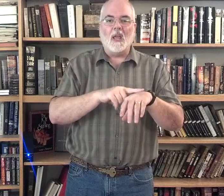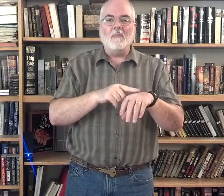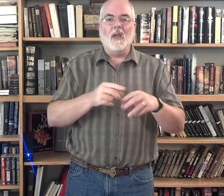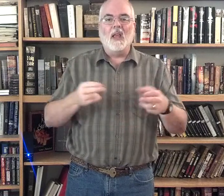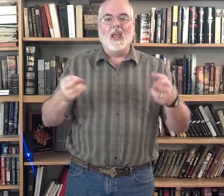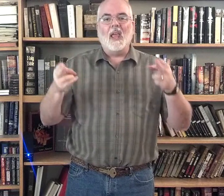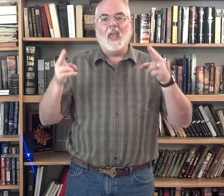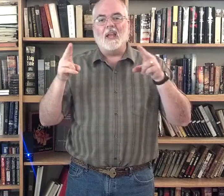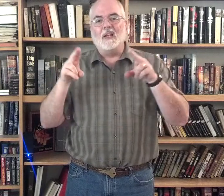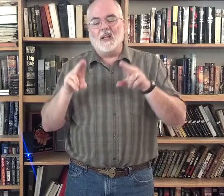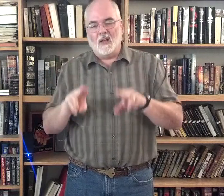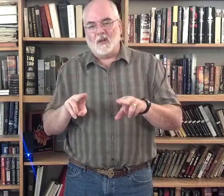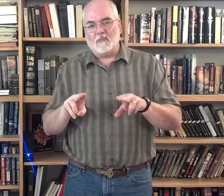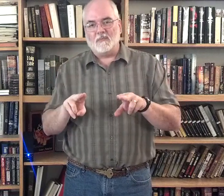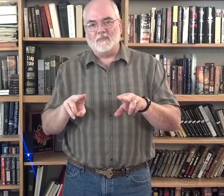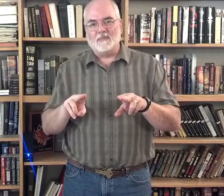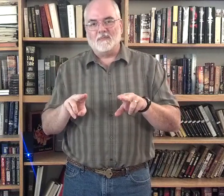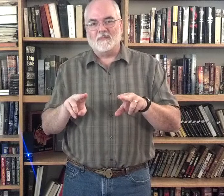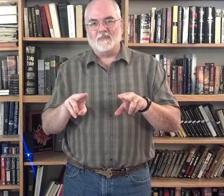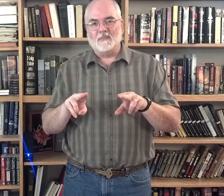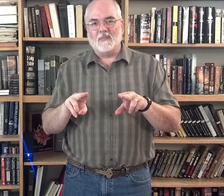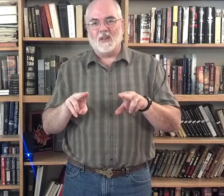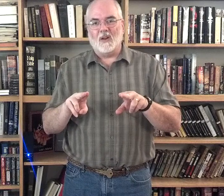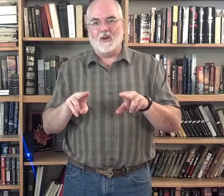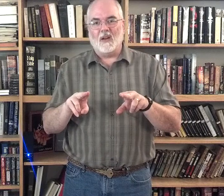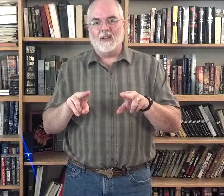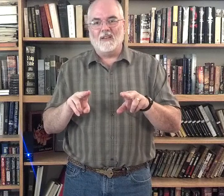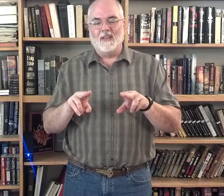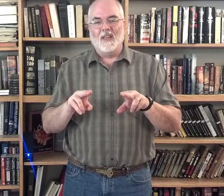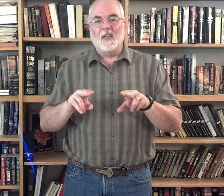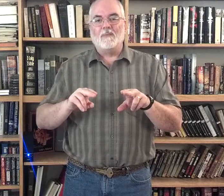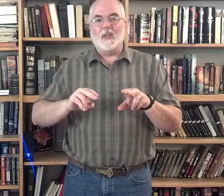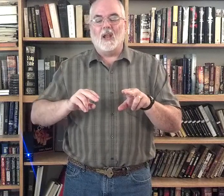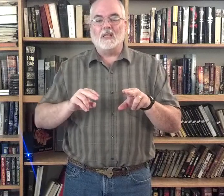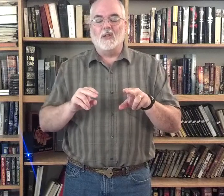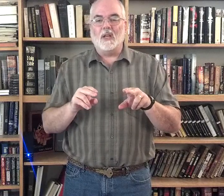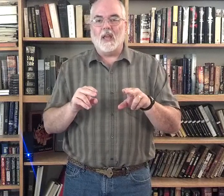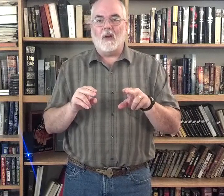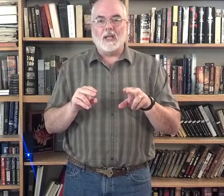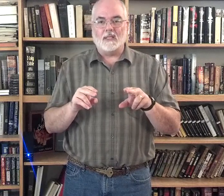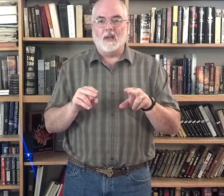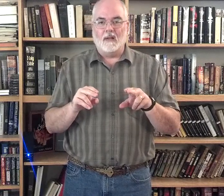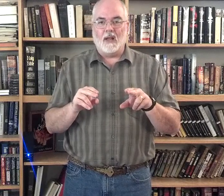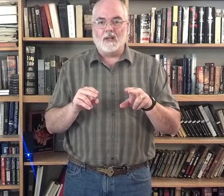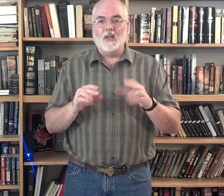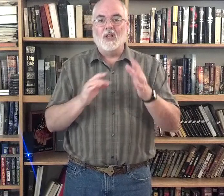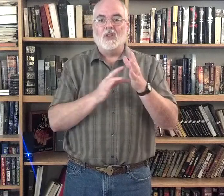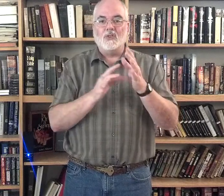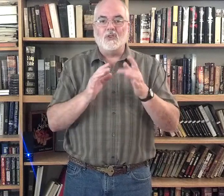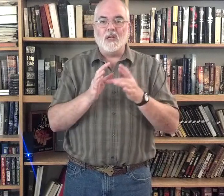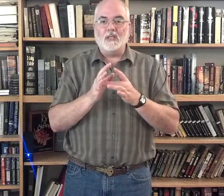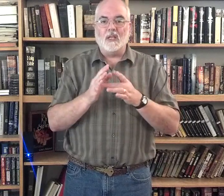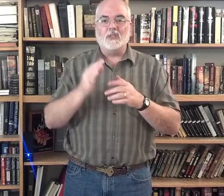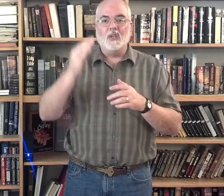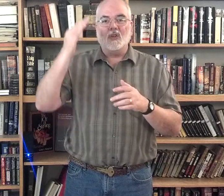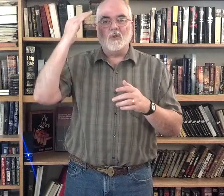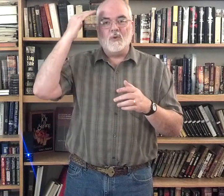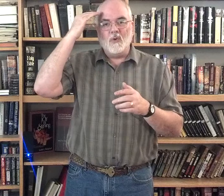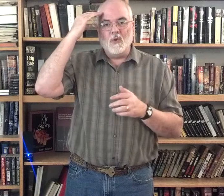had come. All right? Now, let's look at how I signed that. Jesus knew